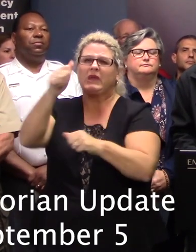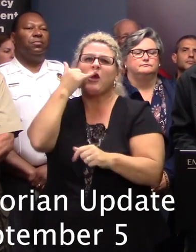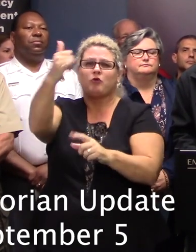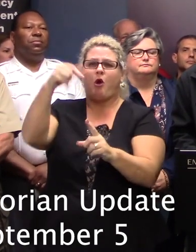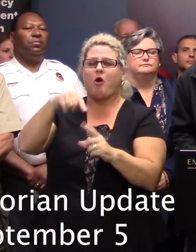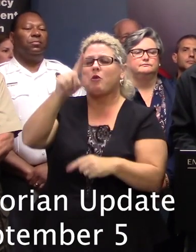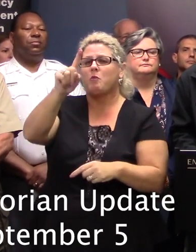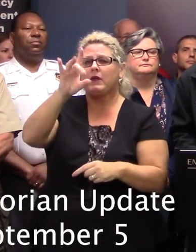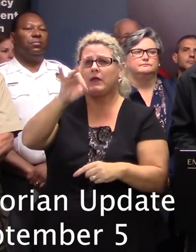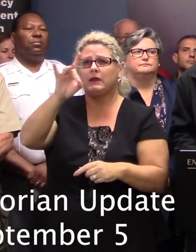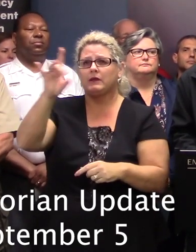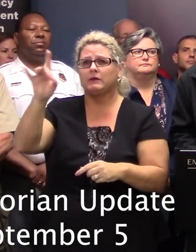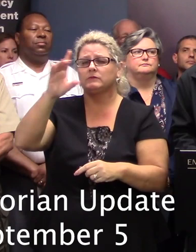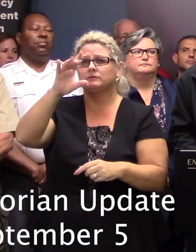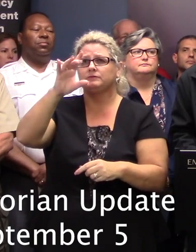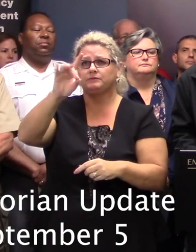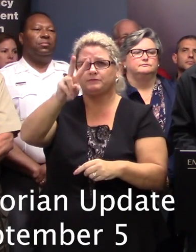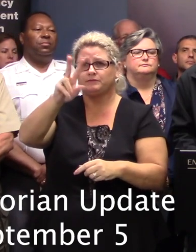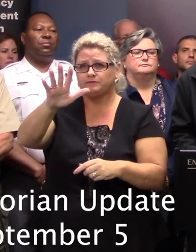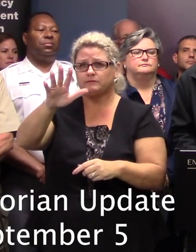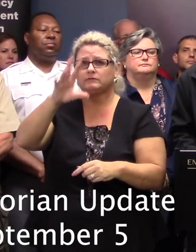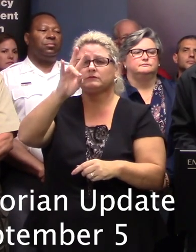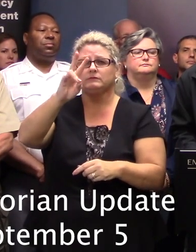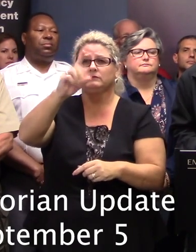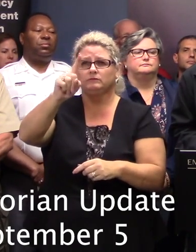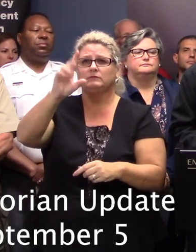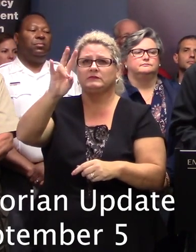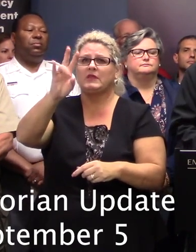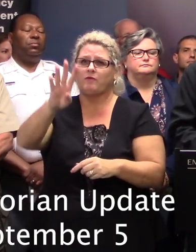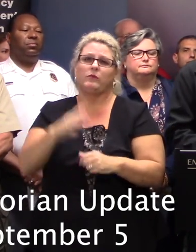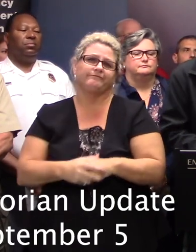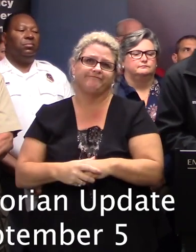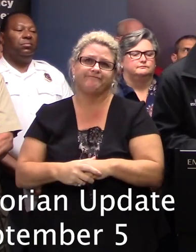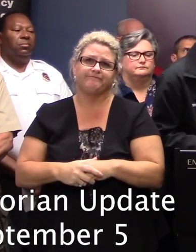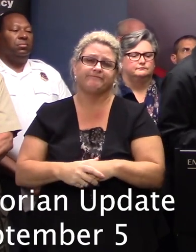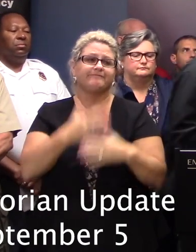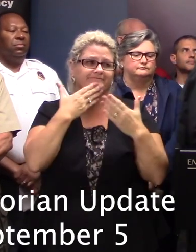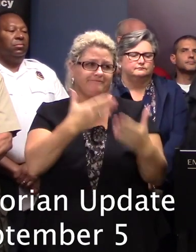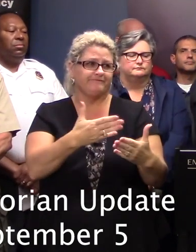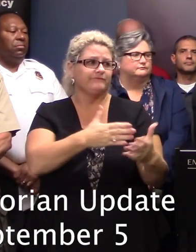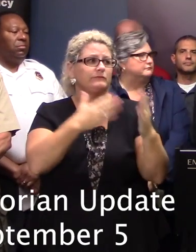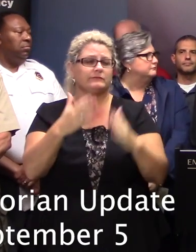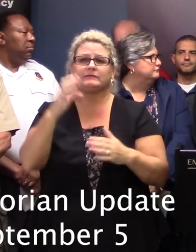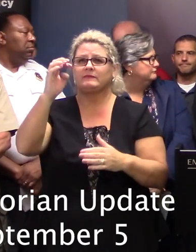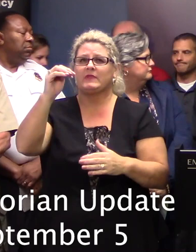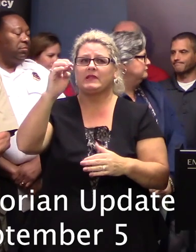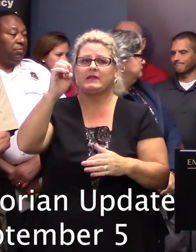1-888-825-7174. Thank you very much. Emily Faw,